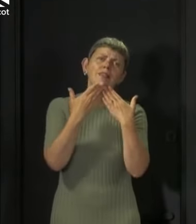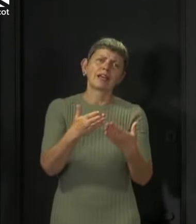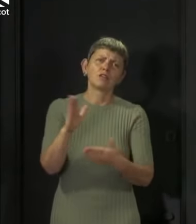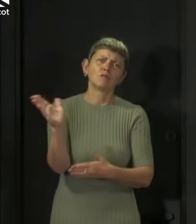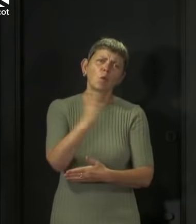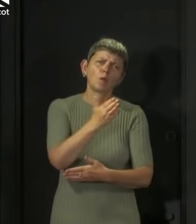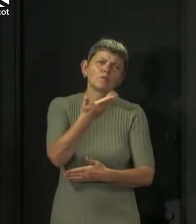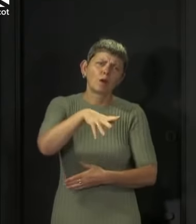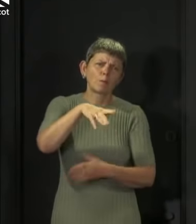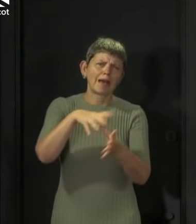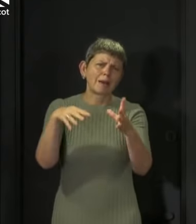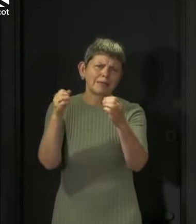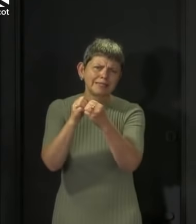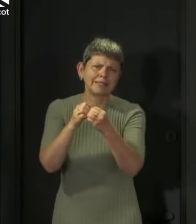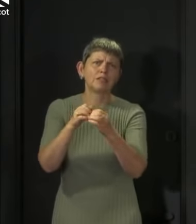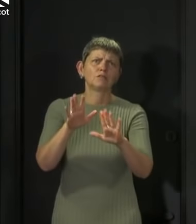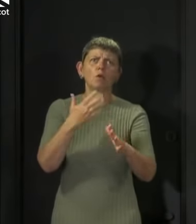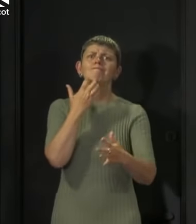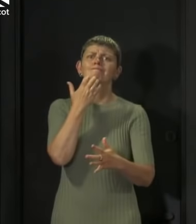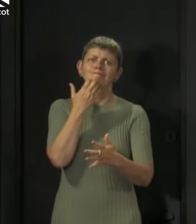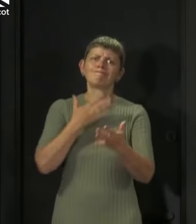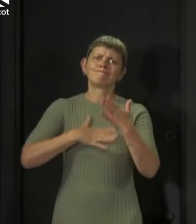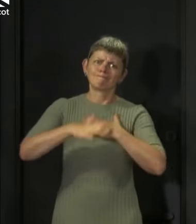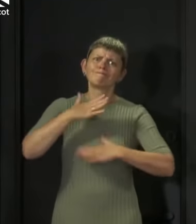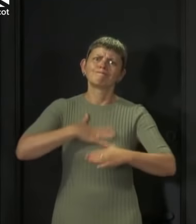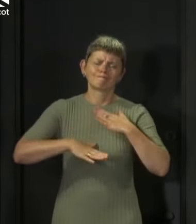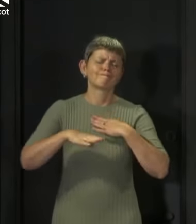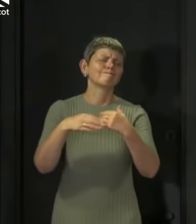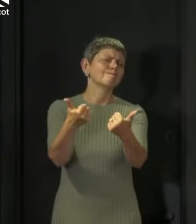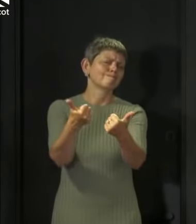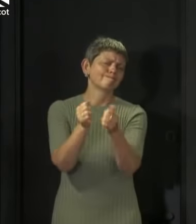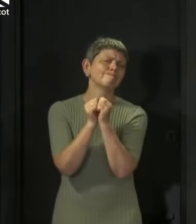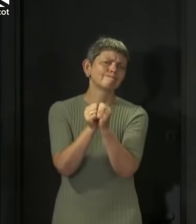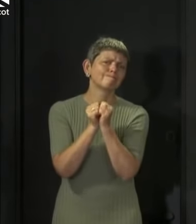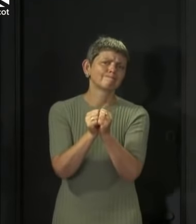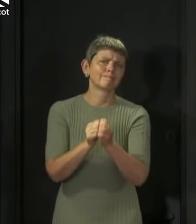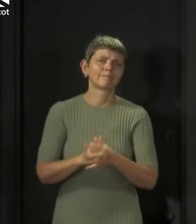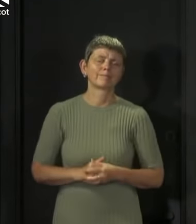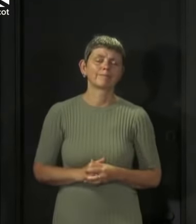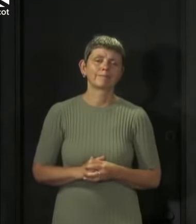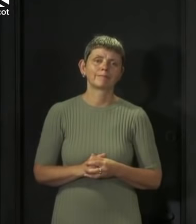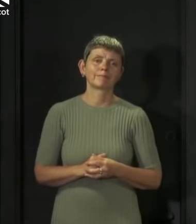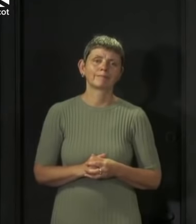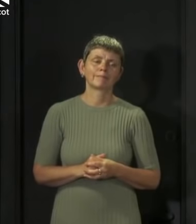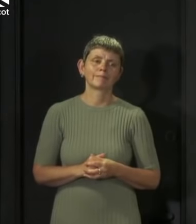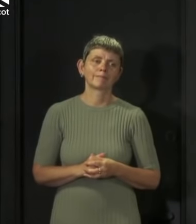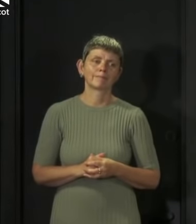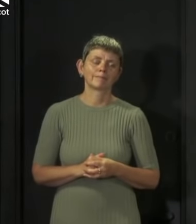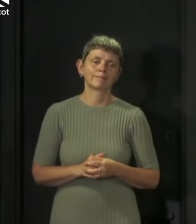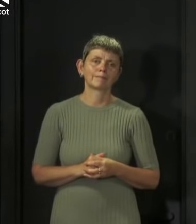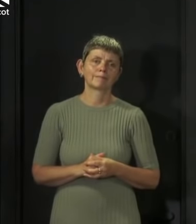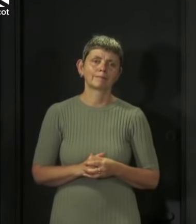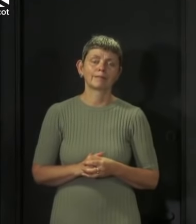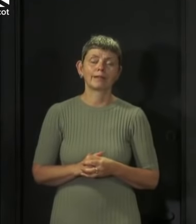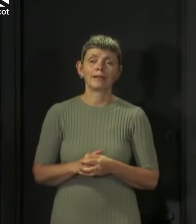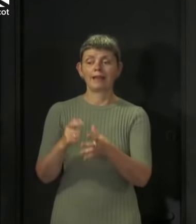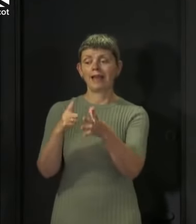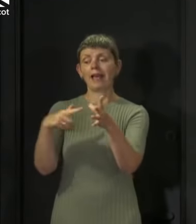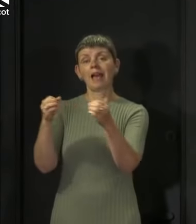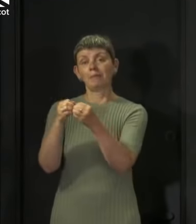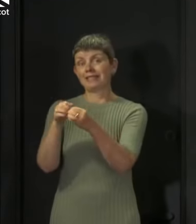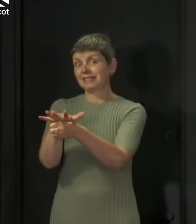for your understanding and for doing the right thing. It is hugely appreciated. The situation in Aberdeen